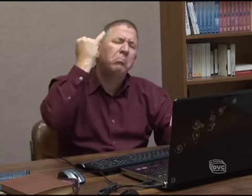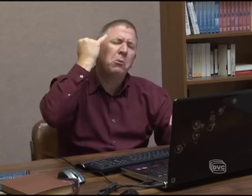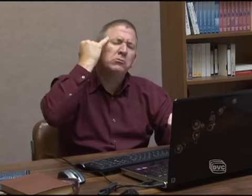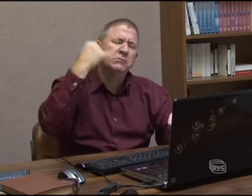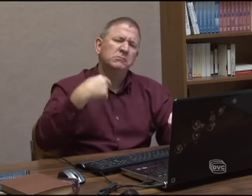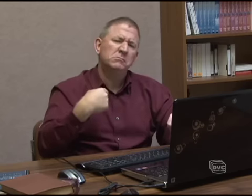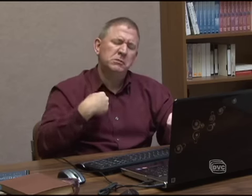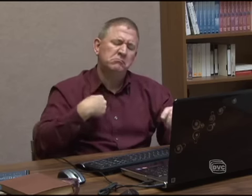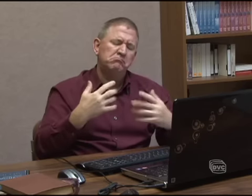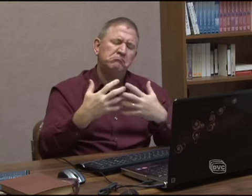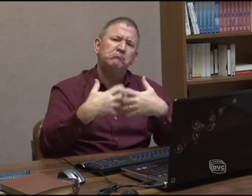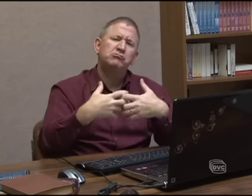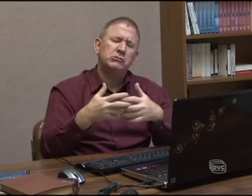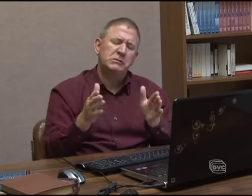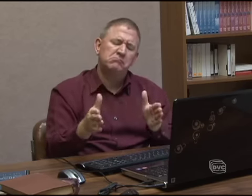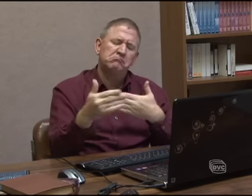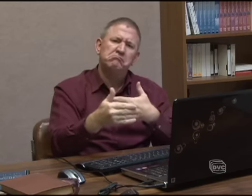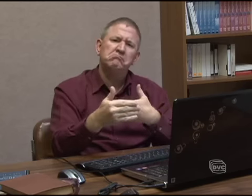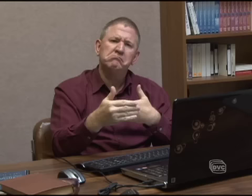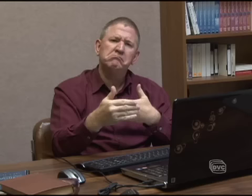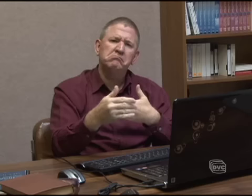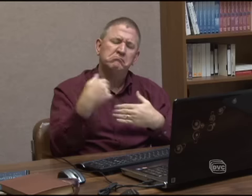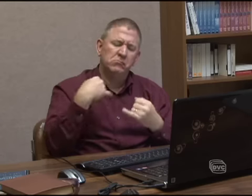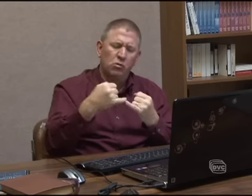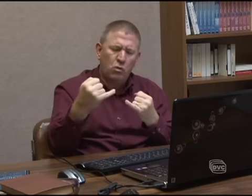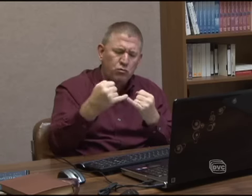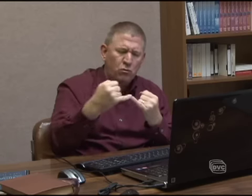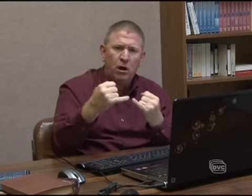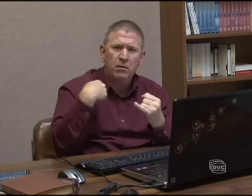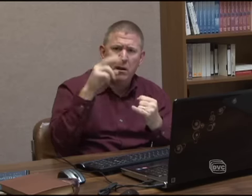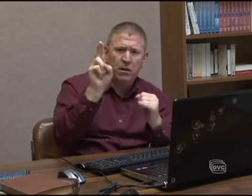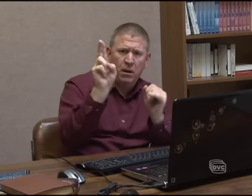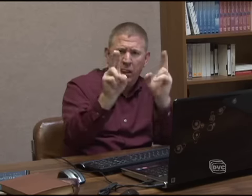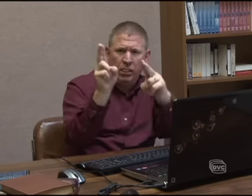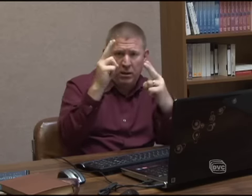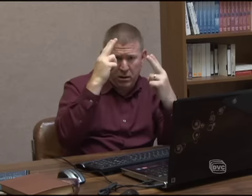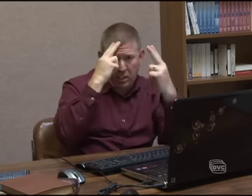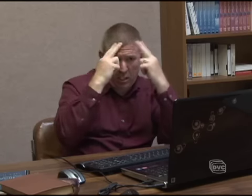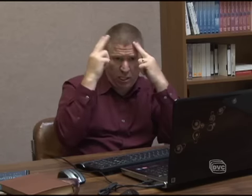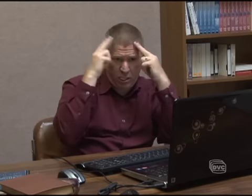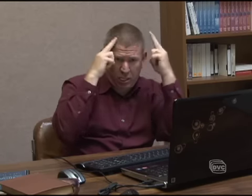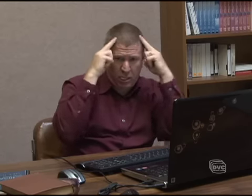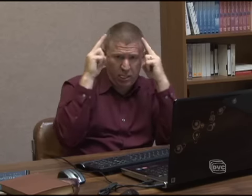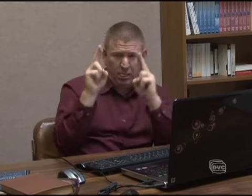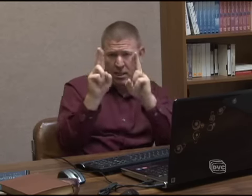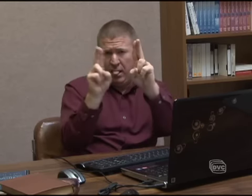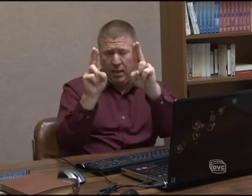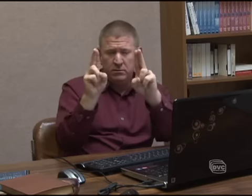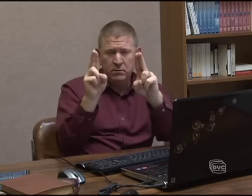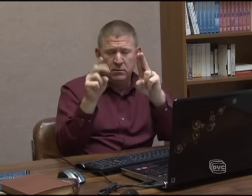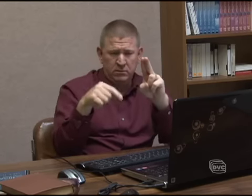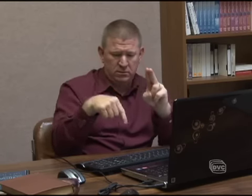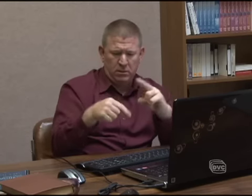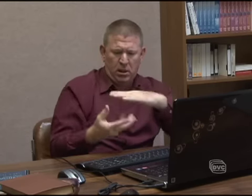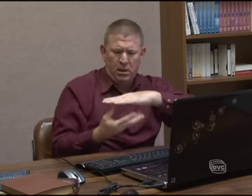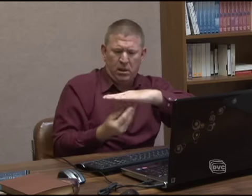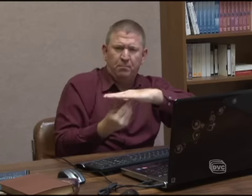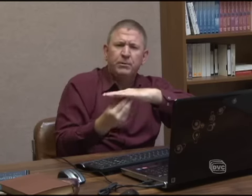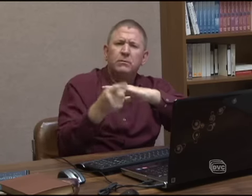Now, suppose I've got this little electric machine and a very high-tech machine